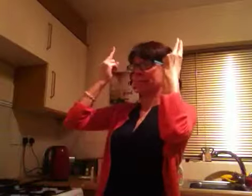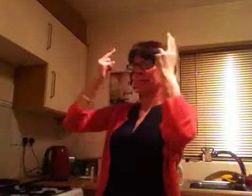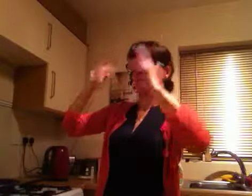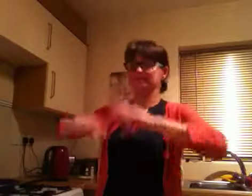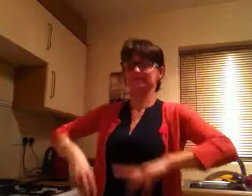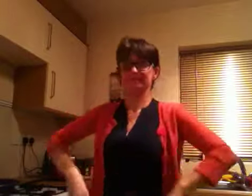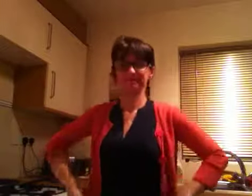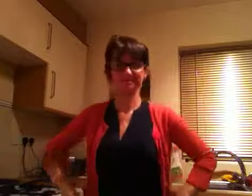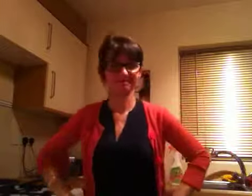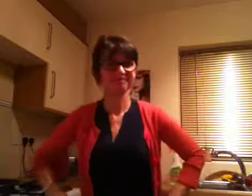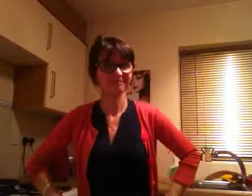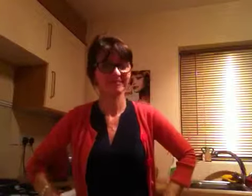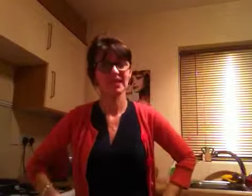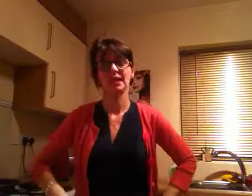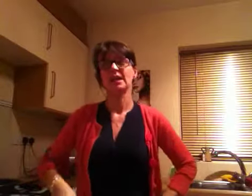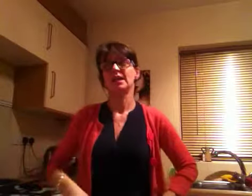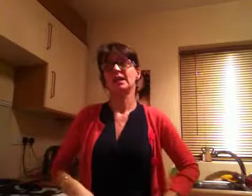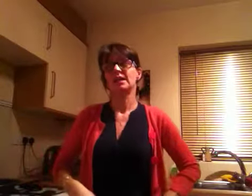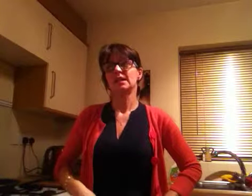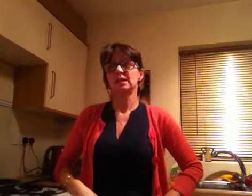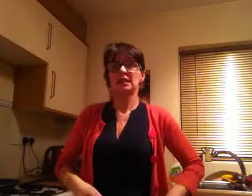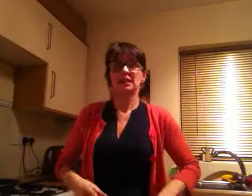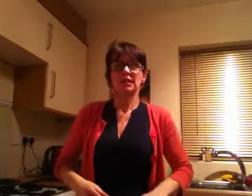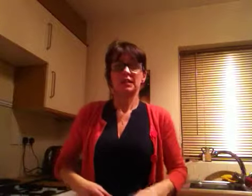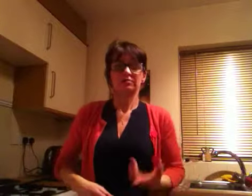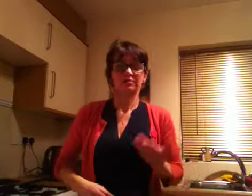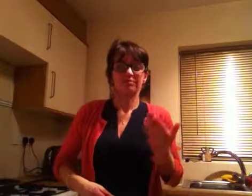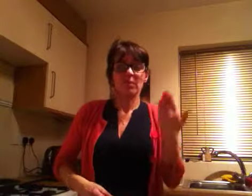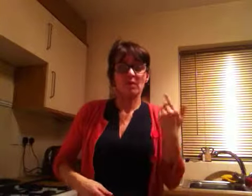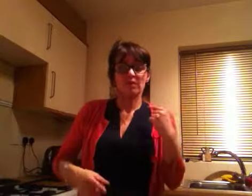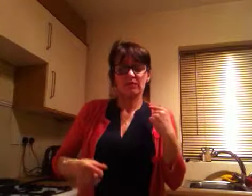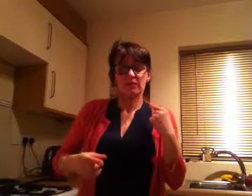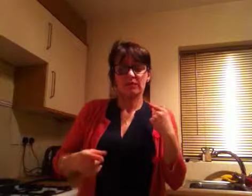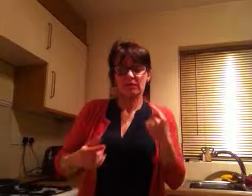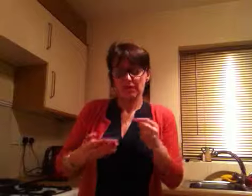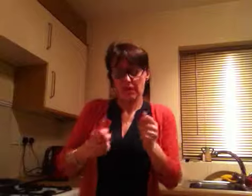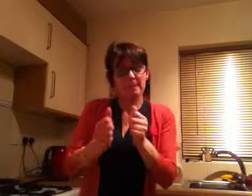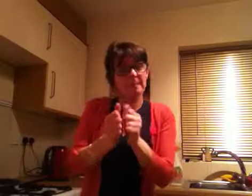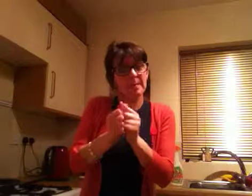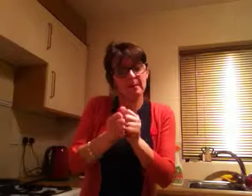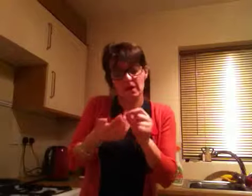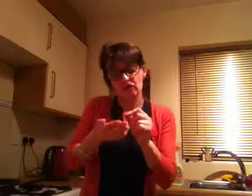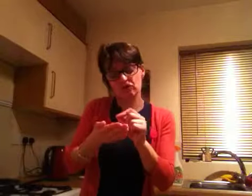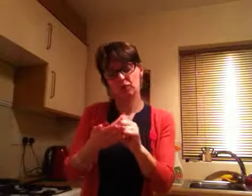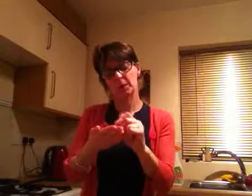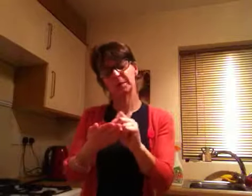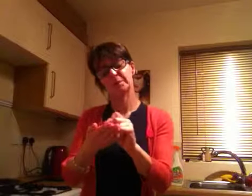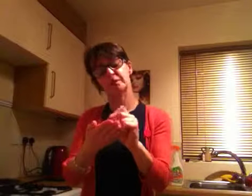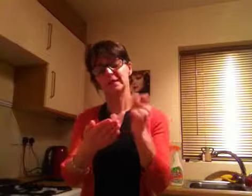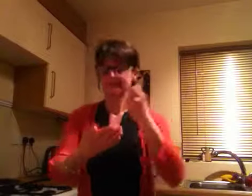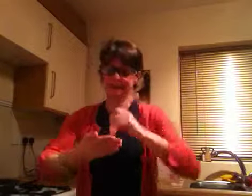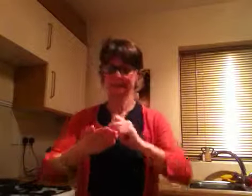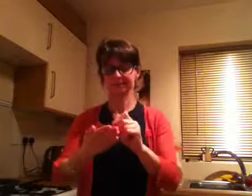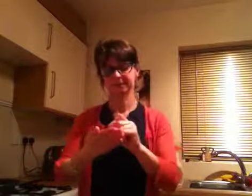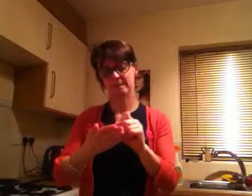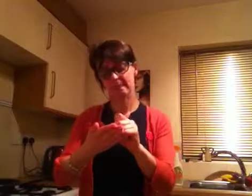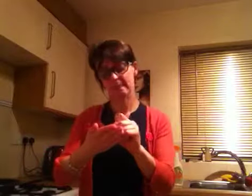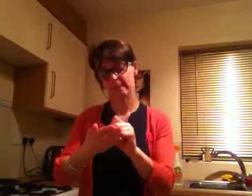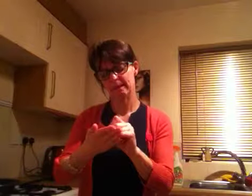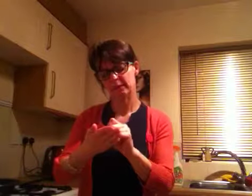I did try to leave her notes that were neatly handwritten, suggesting some little tasks